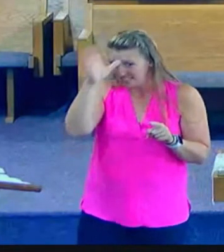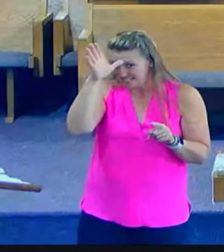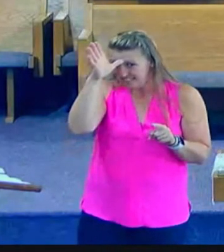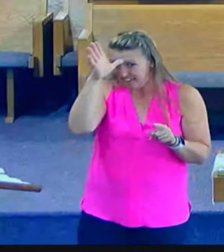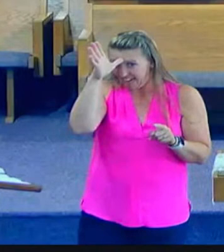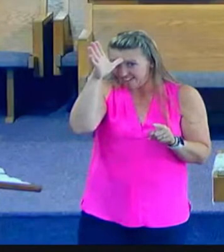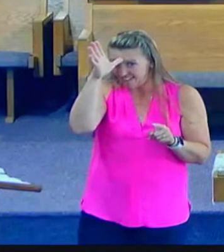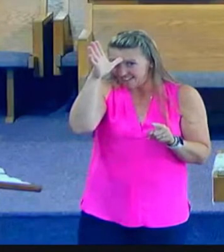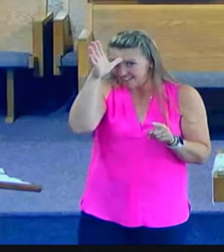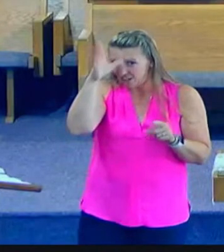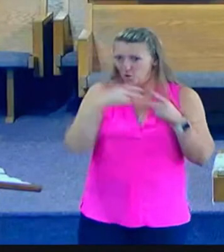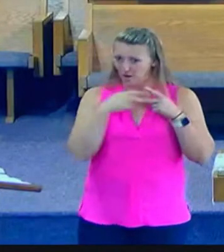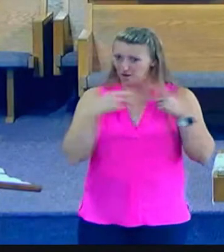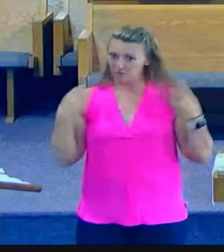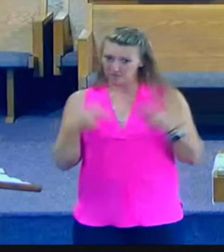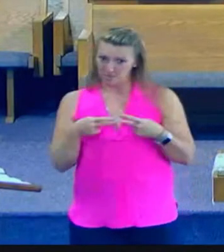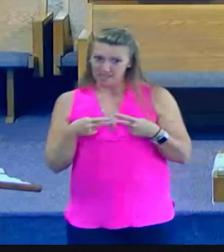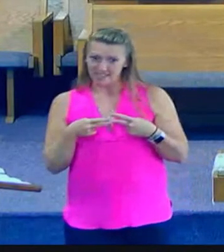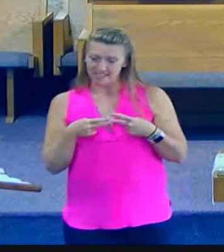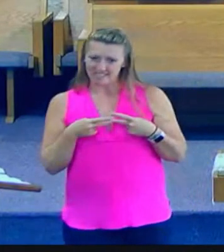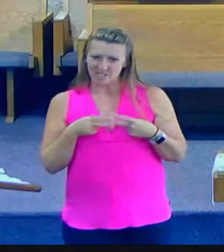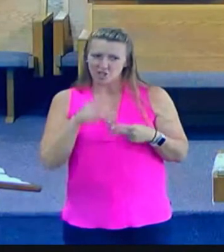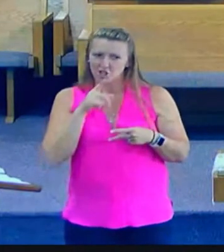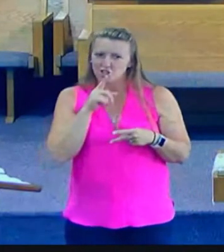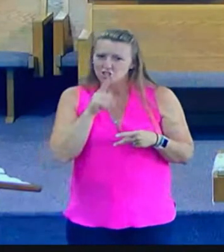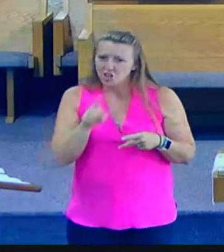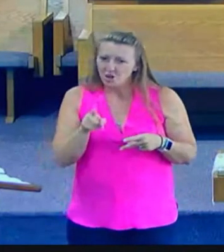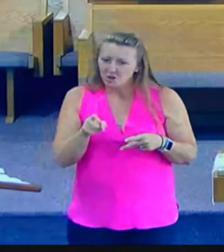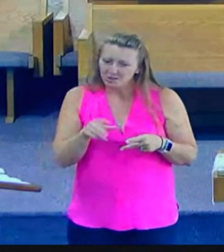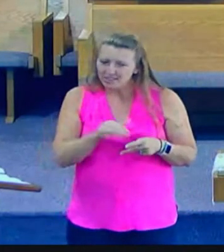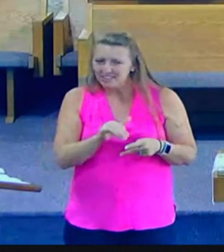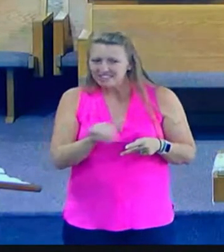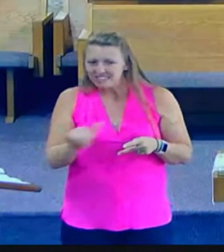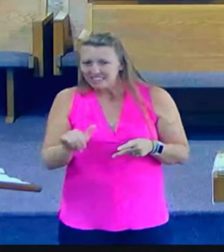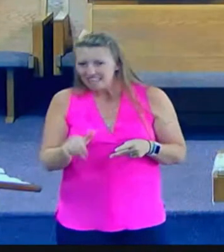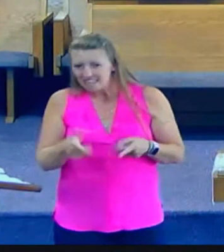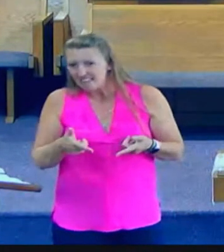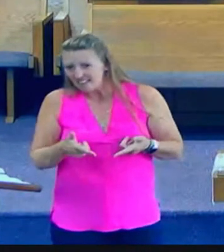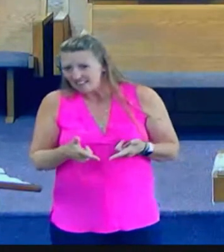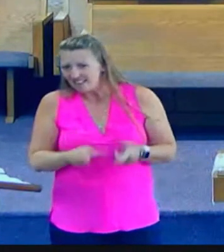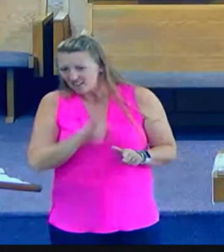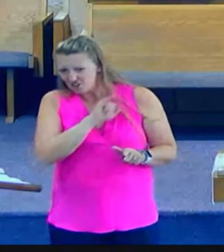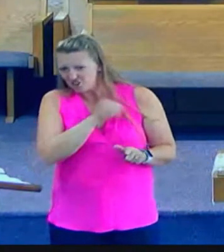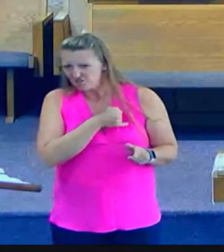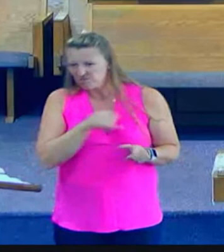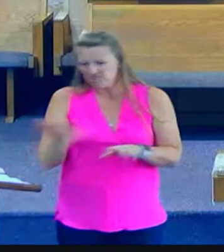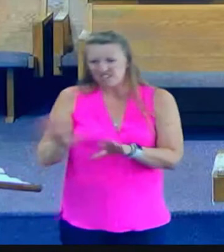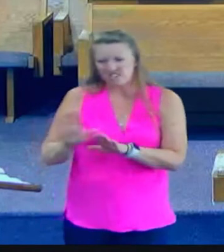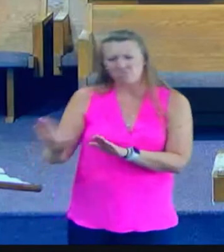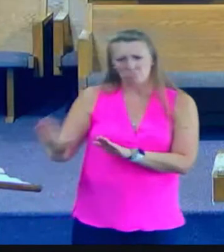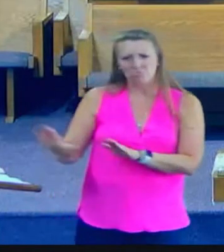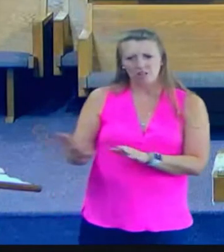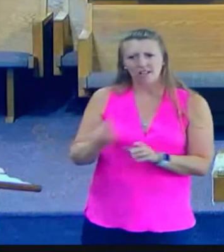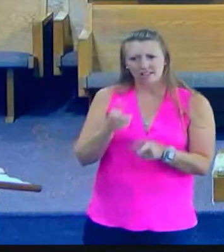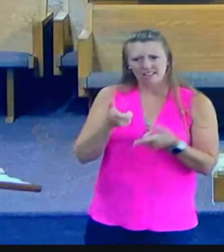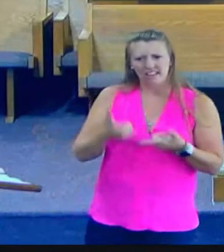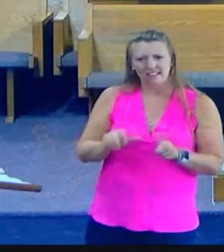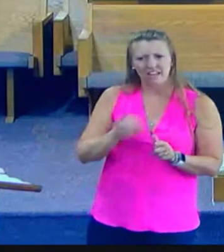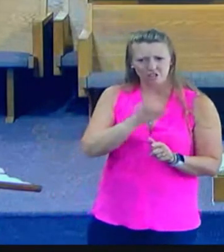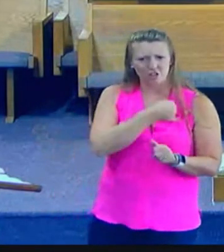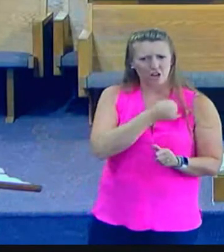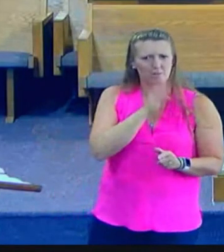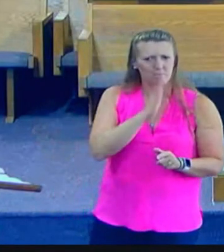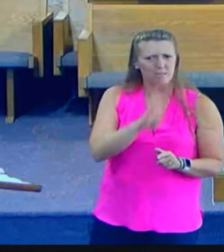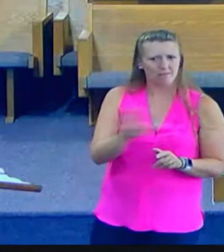so with Jesus. You see, Jesus was the new kid on the block and he was, after all, from Nazareth. And nothing good comes